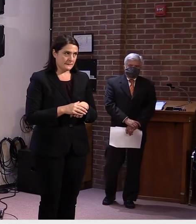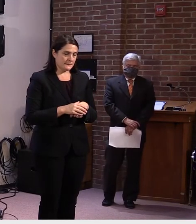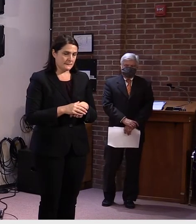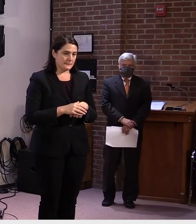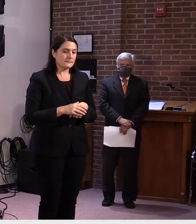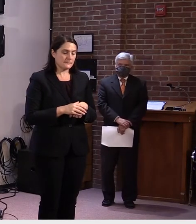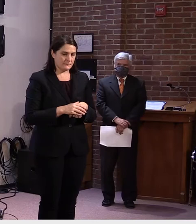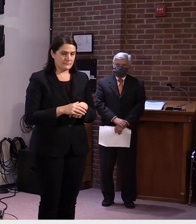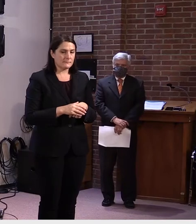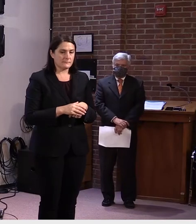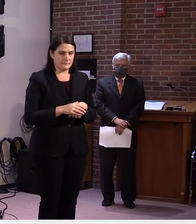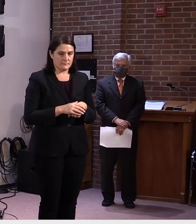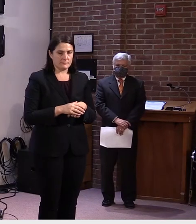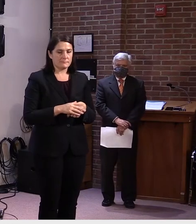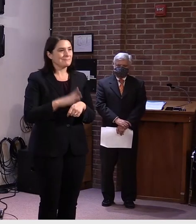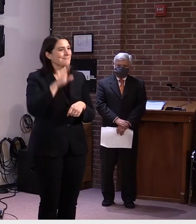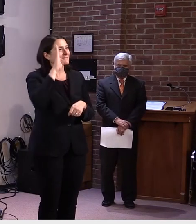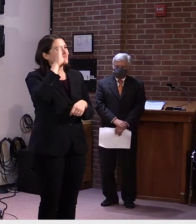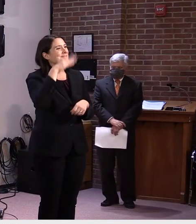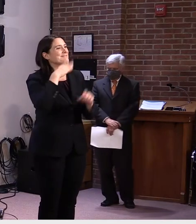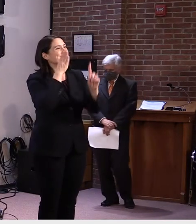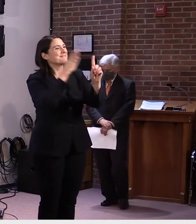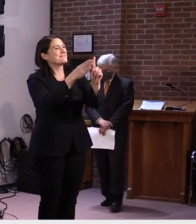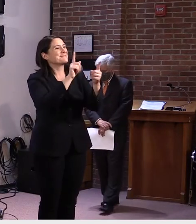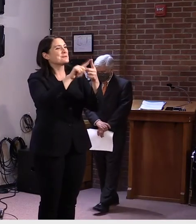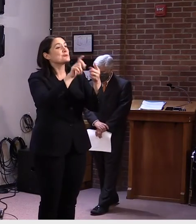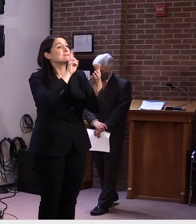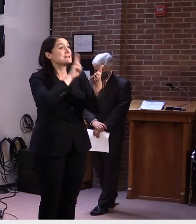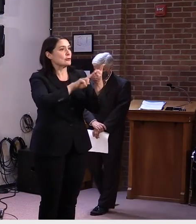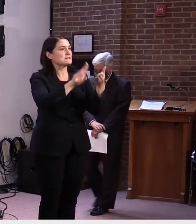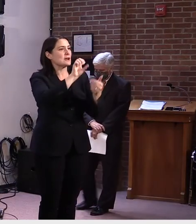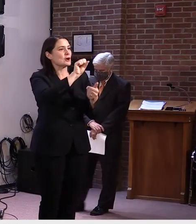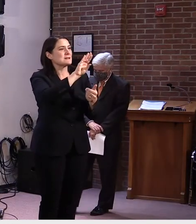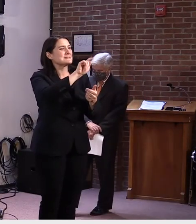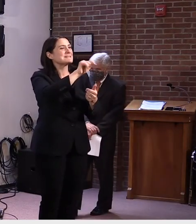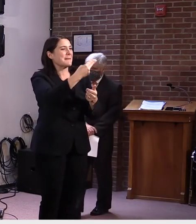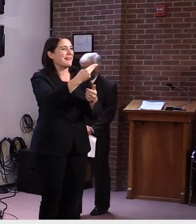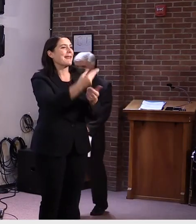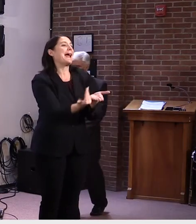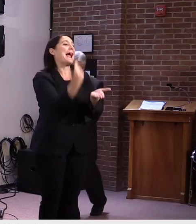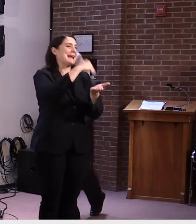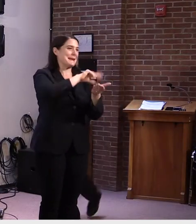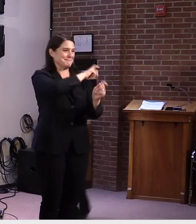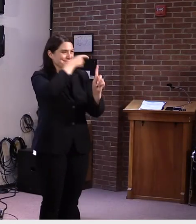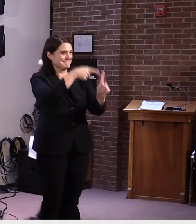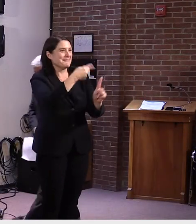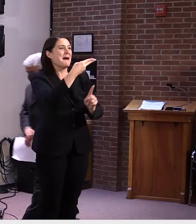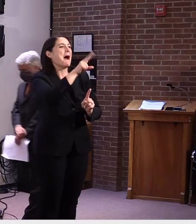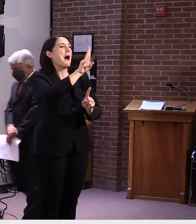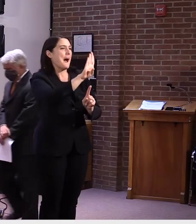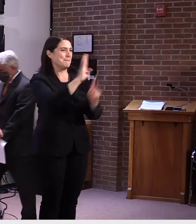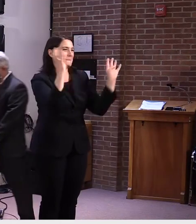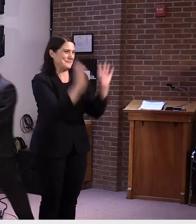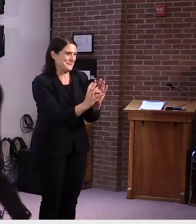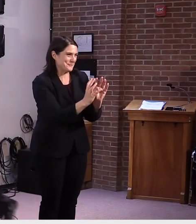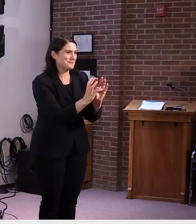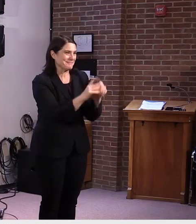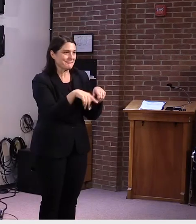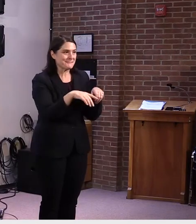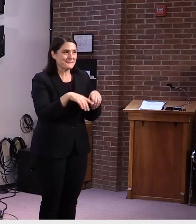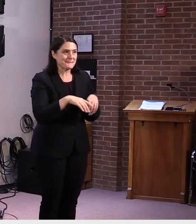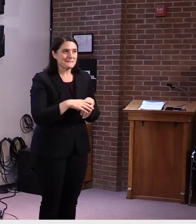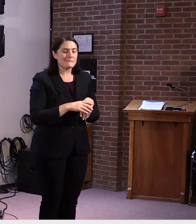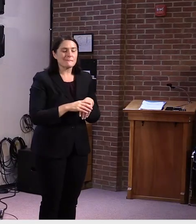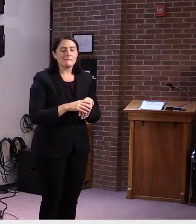Hi, my question is for Secretary Smith and it's also about the Child Care Hub. Um, my question is, you said